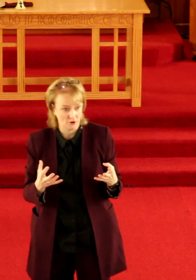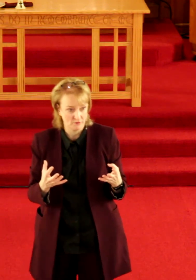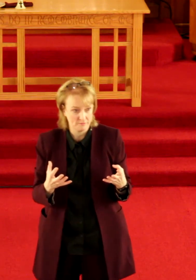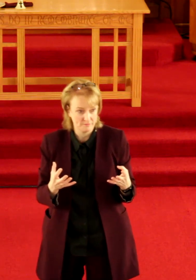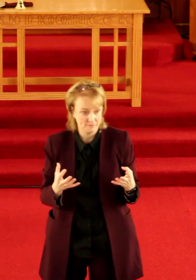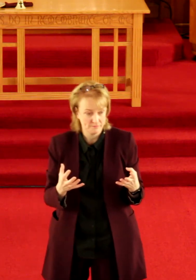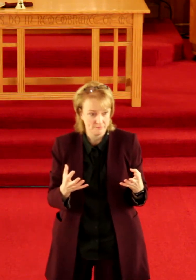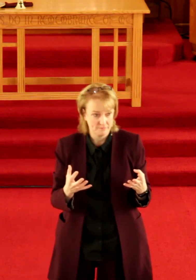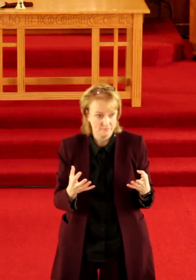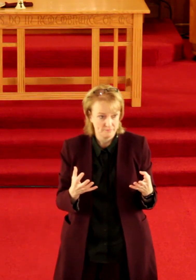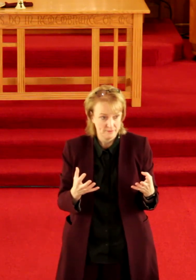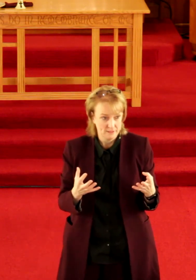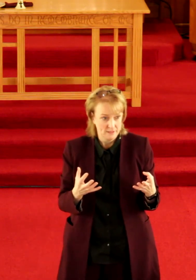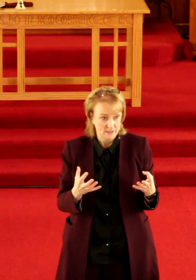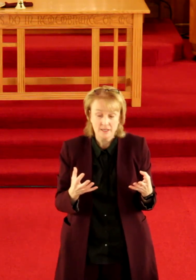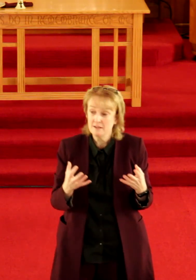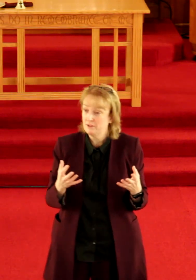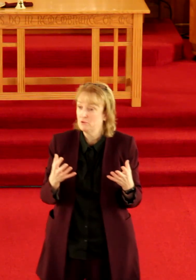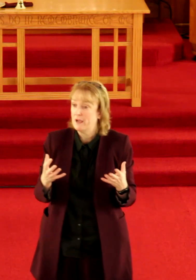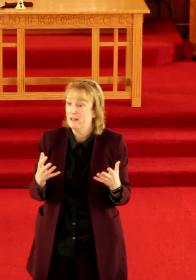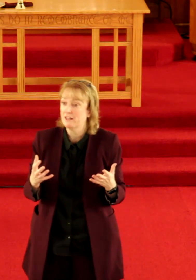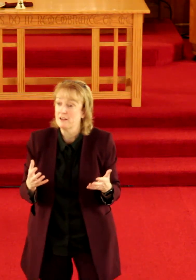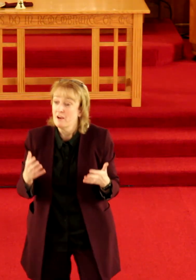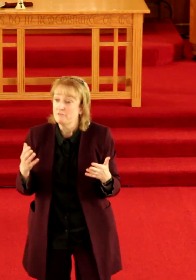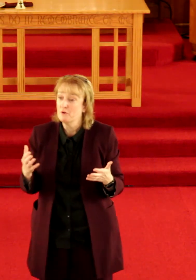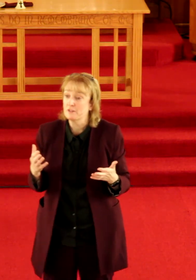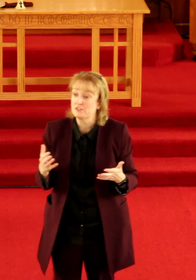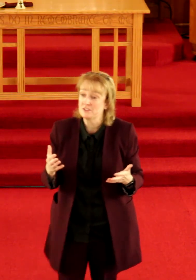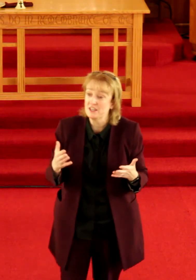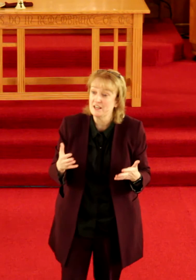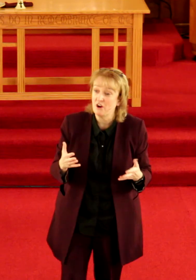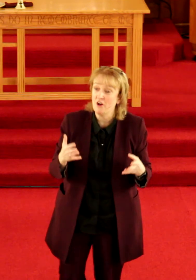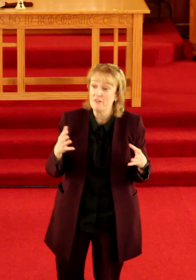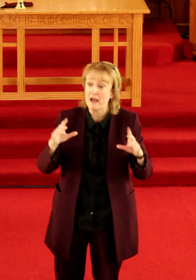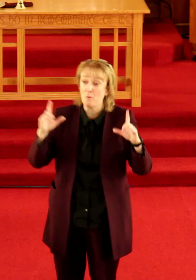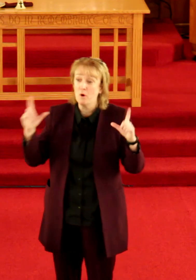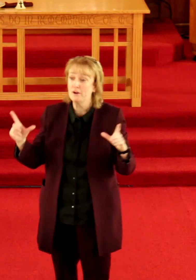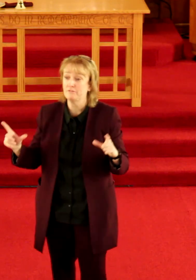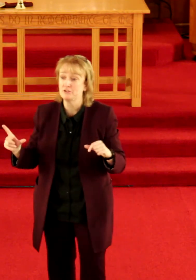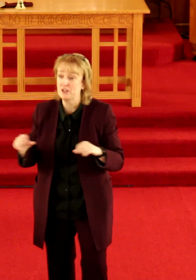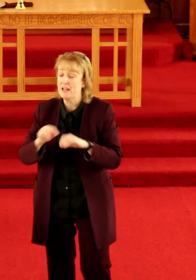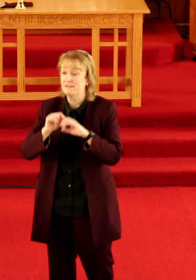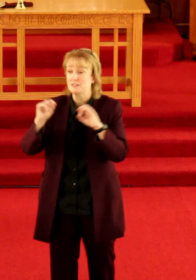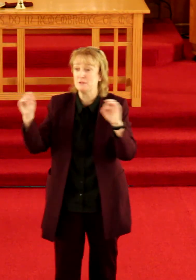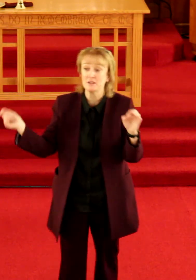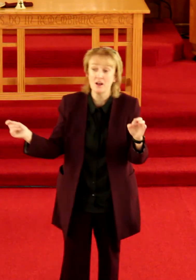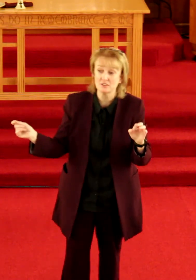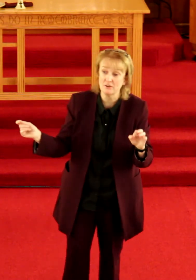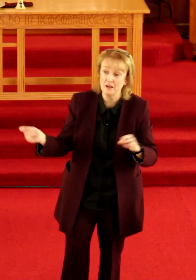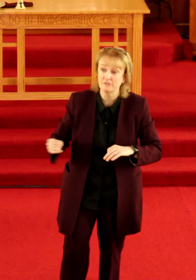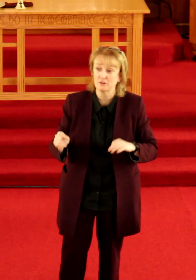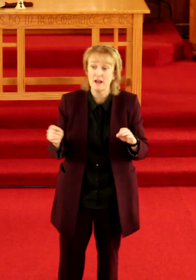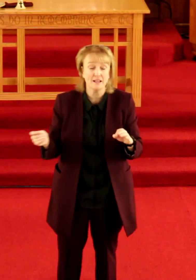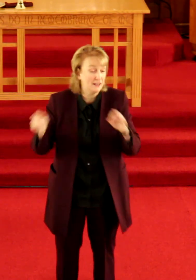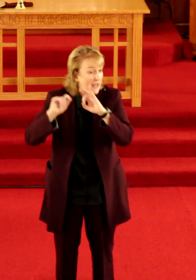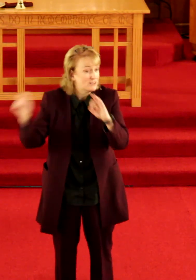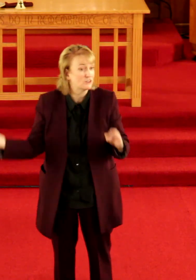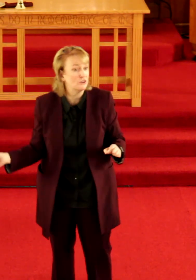individuality focuses in on that wonderful saying that's been tossed around for the rat last 30